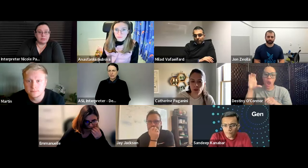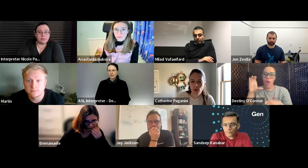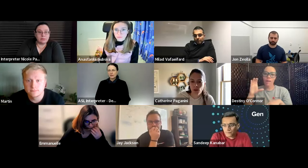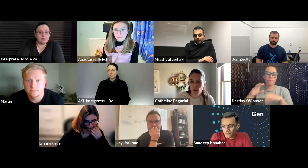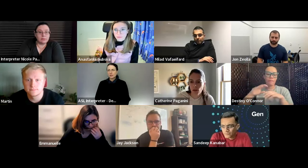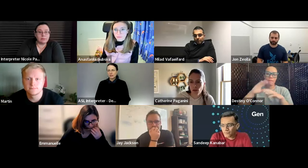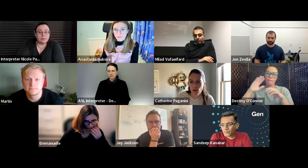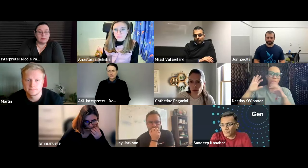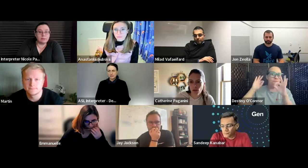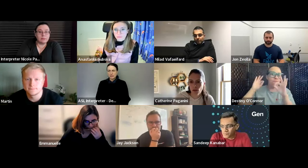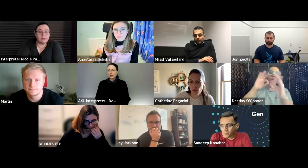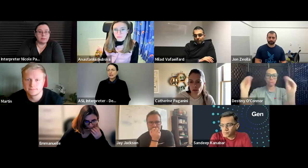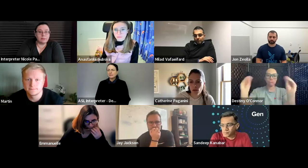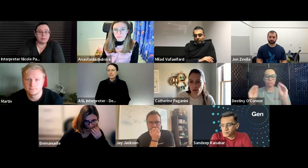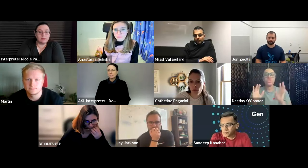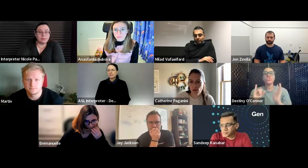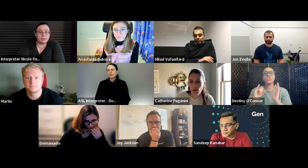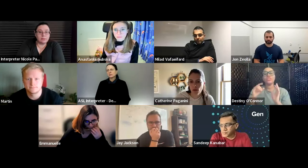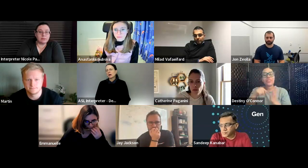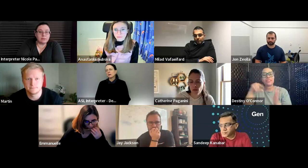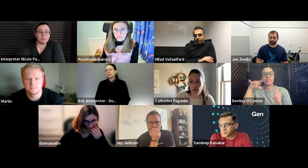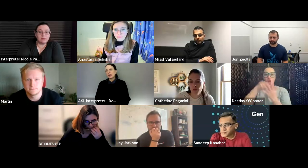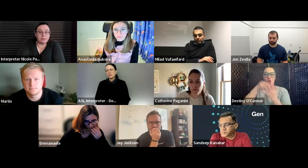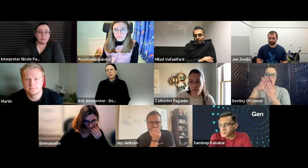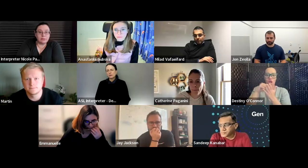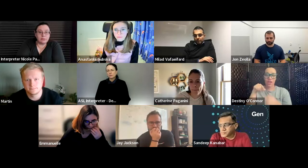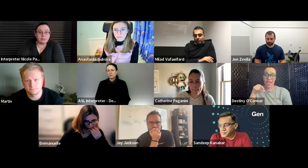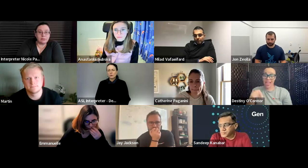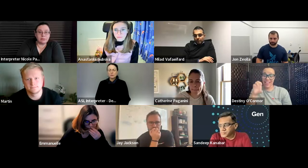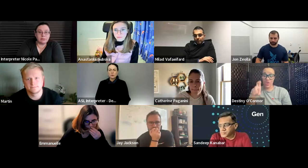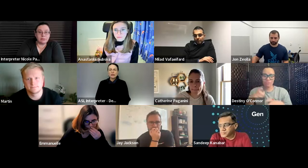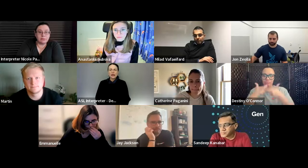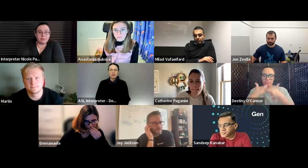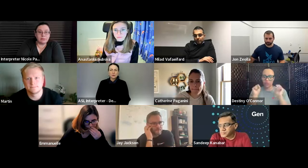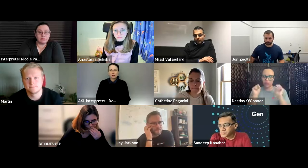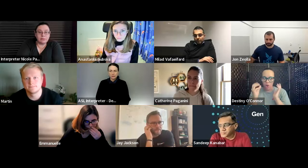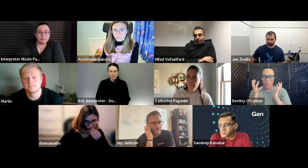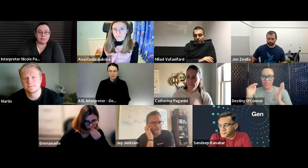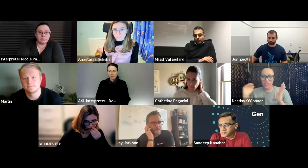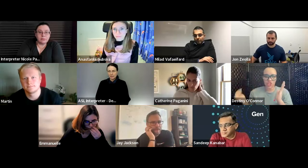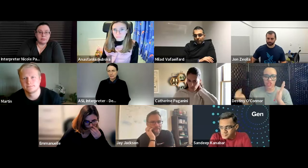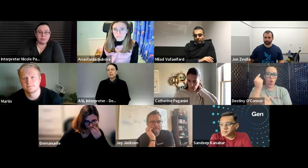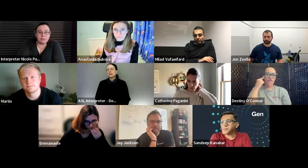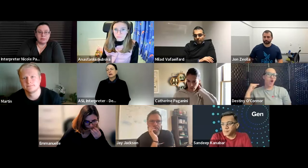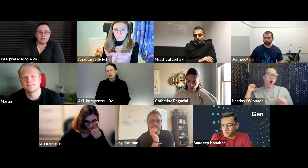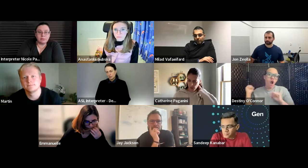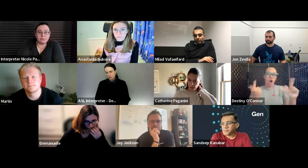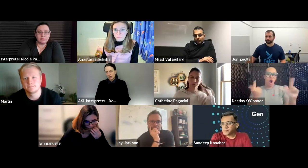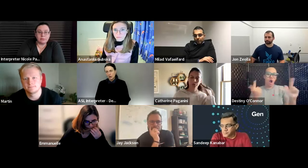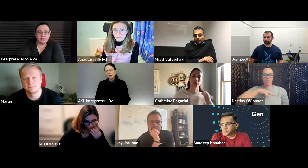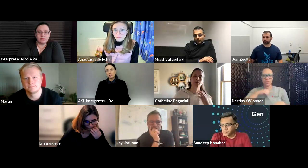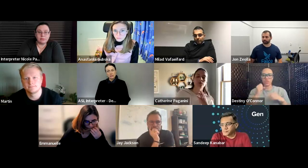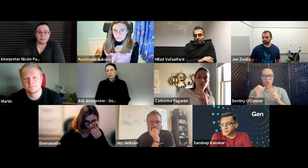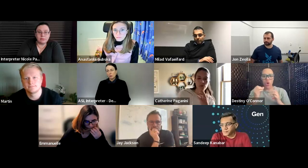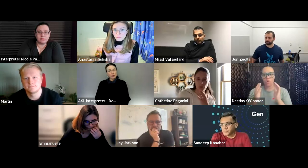yeah i think that sounds good anastasia saying and destiny says well yeah we don't we we had a great learning experience um in